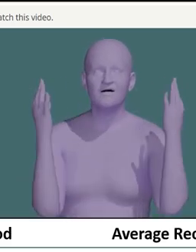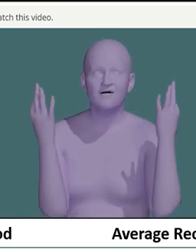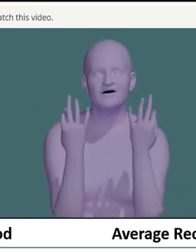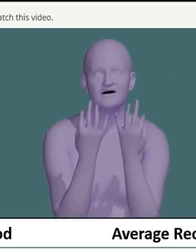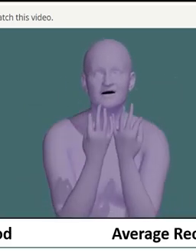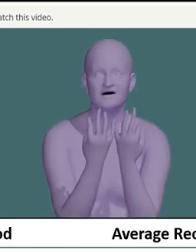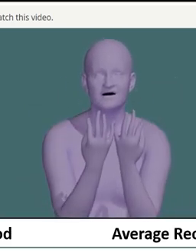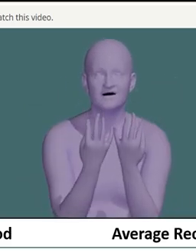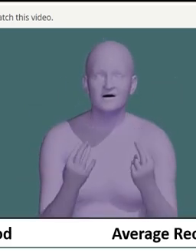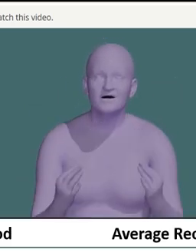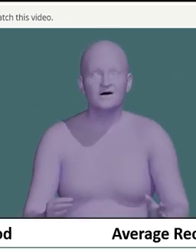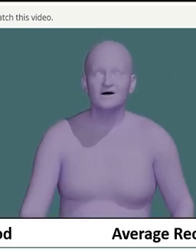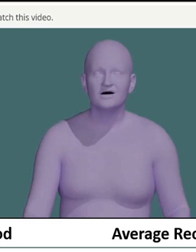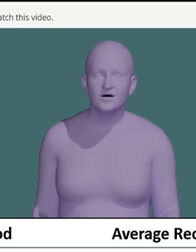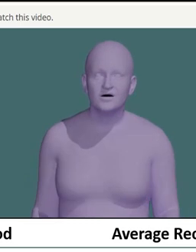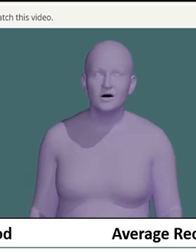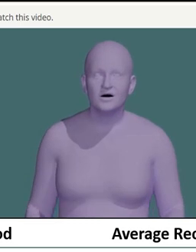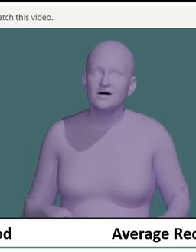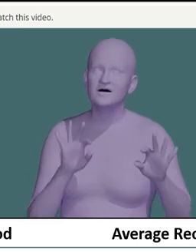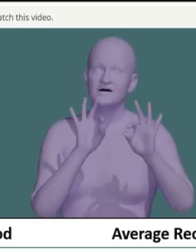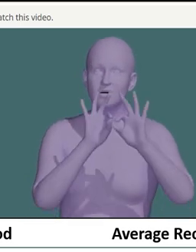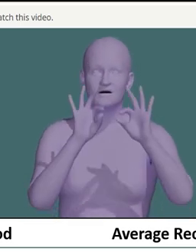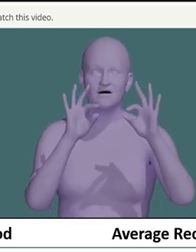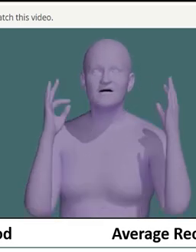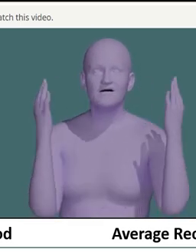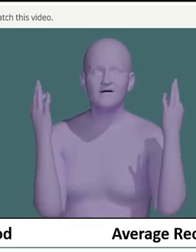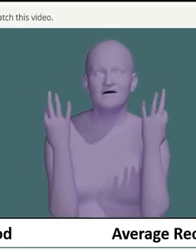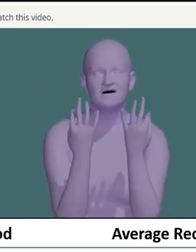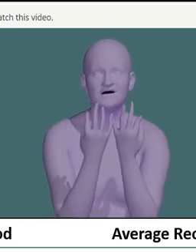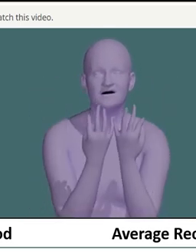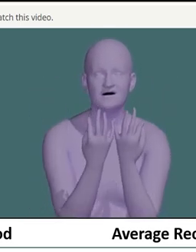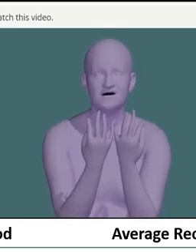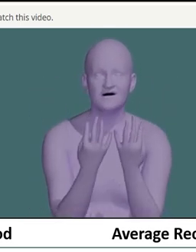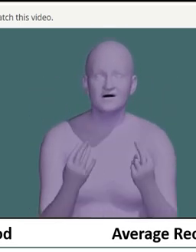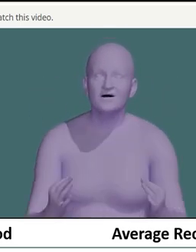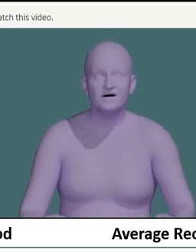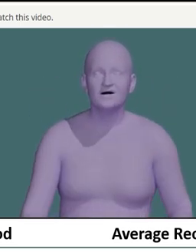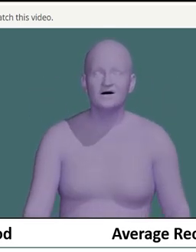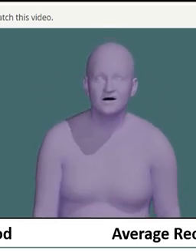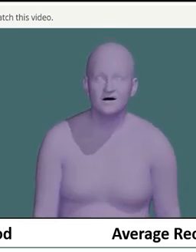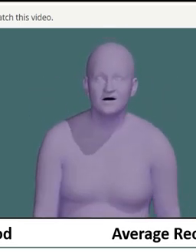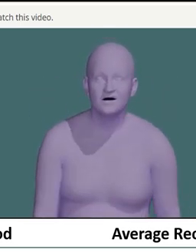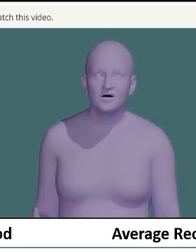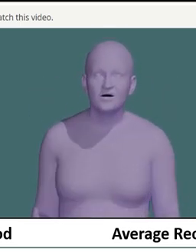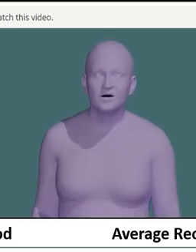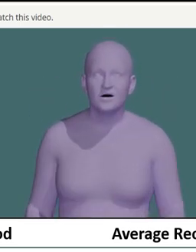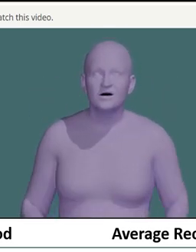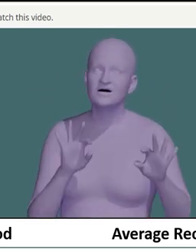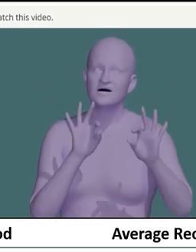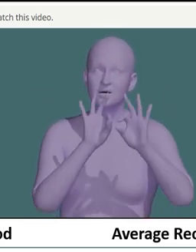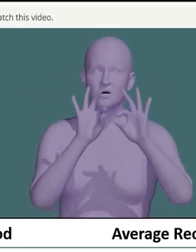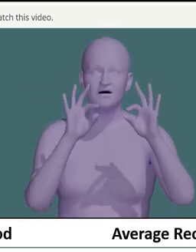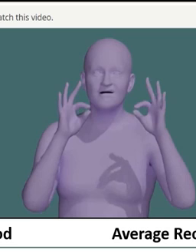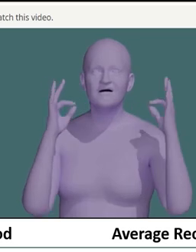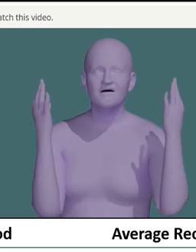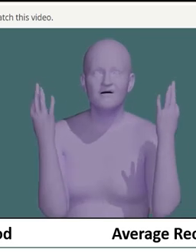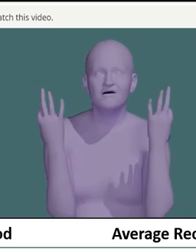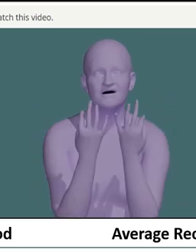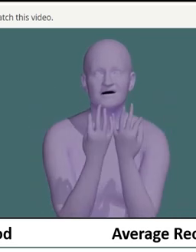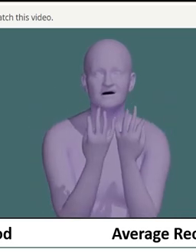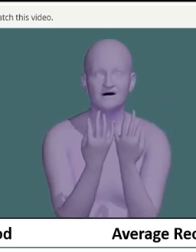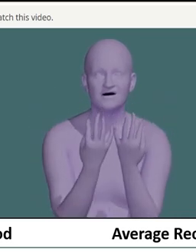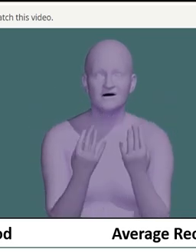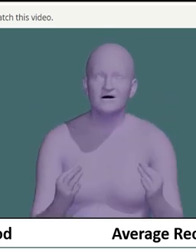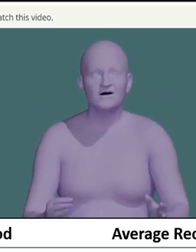.2% that does not differ statistically from the 90.9% recognition rate of the input video and is